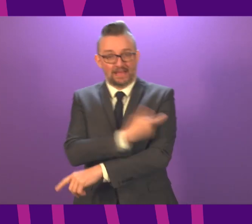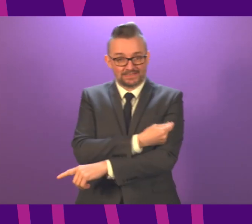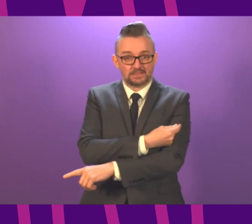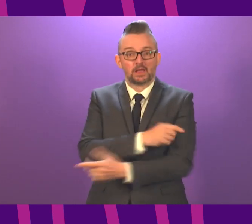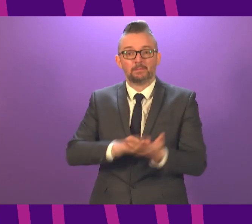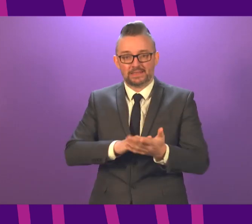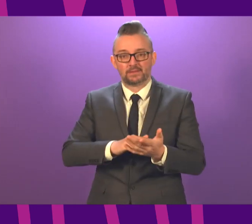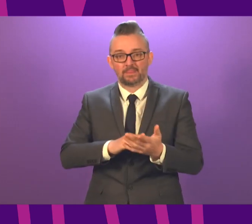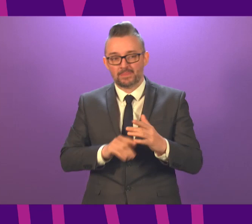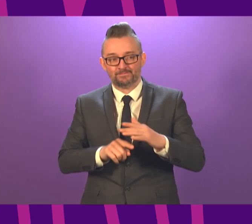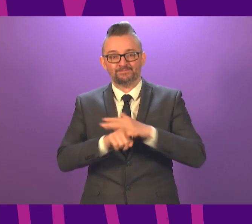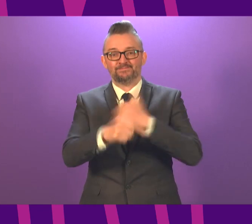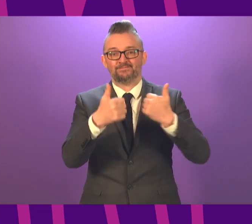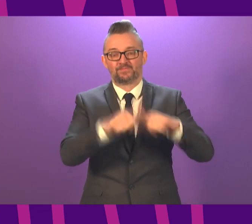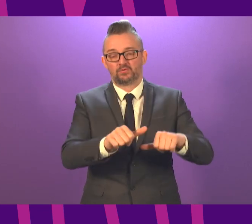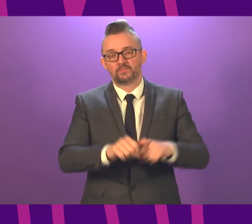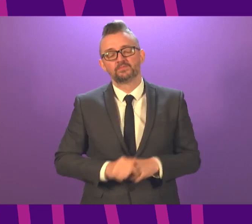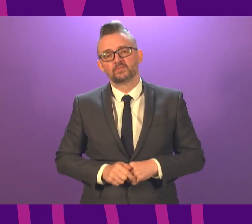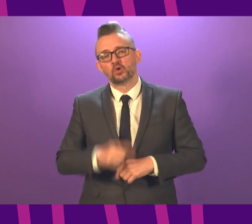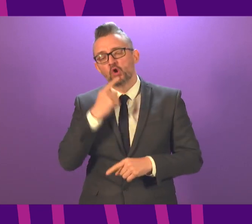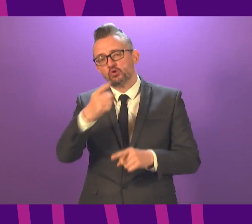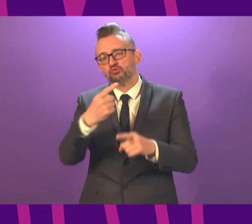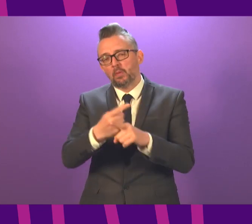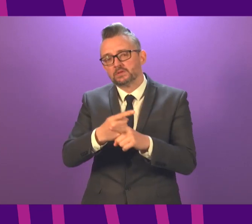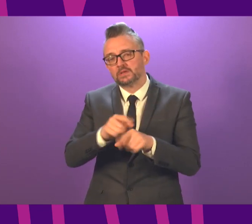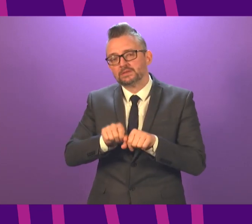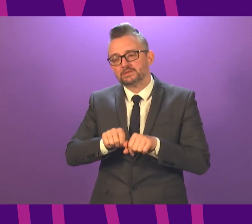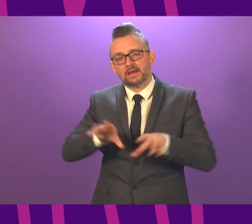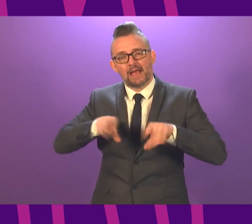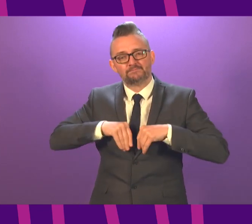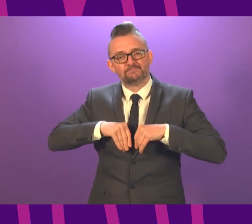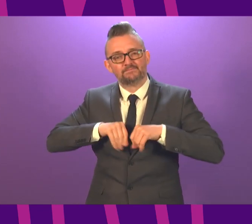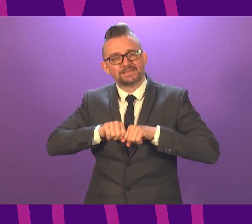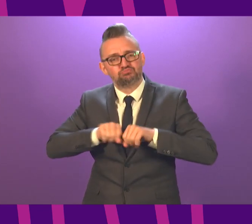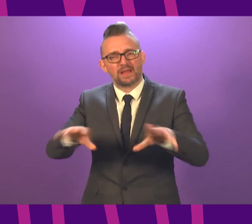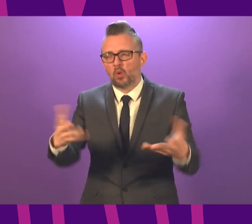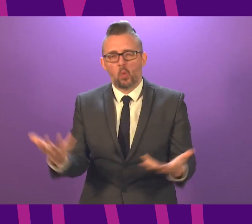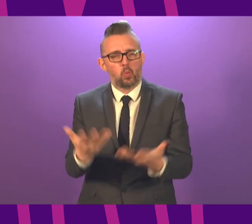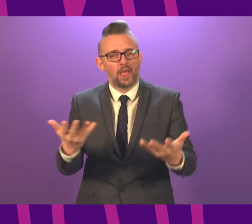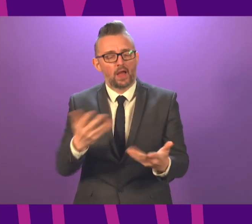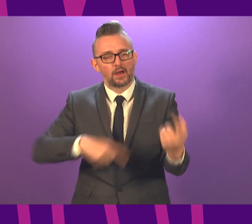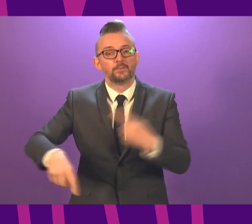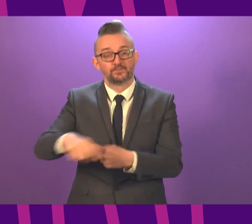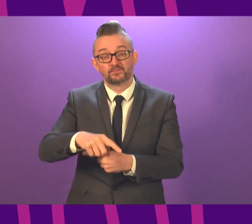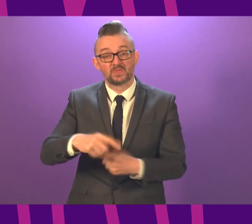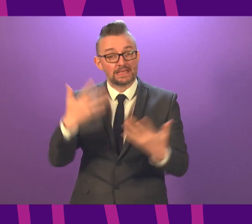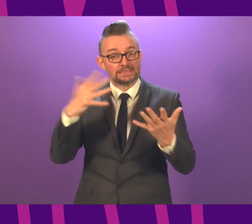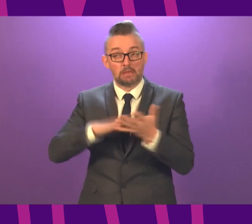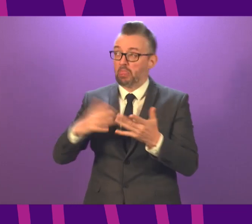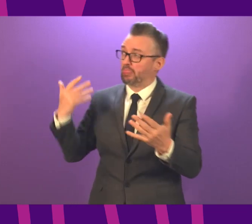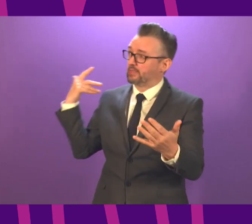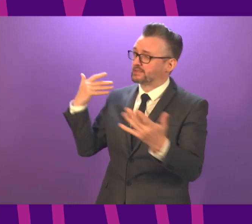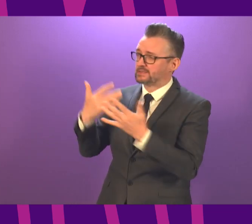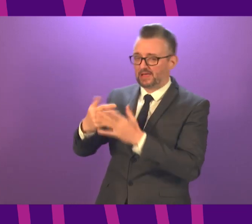then. In terms of where the virus spreads, I know and I include myself in this, I think over the past 10 months we've all been desperate to